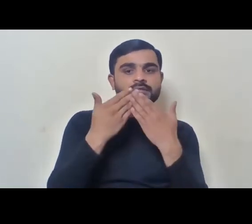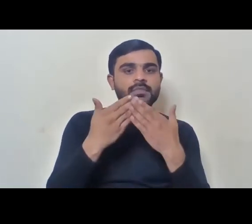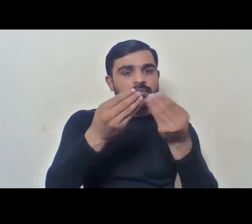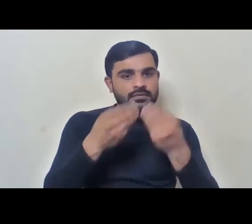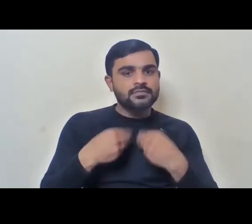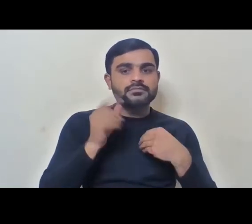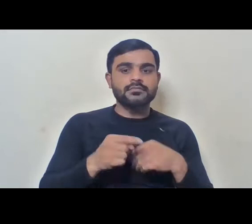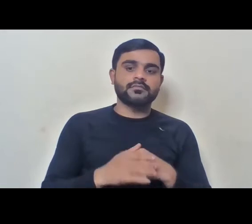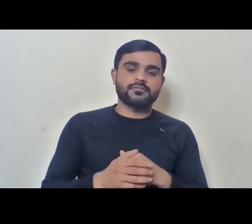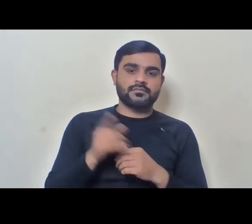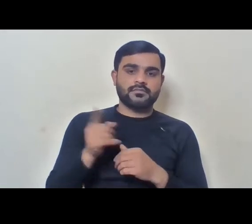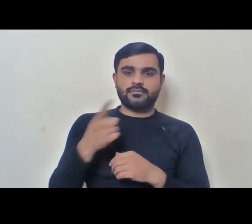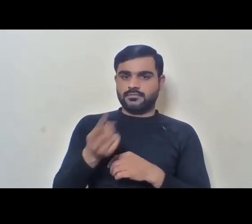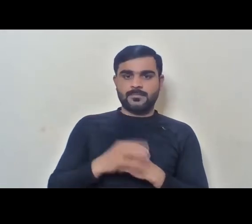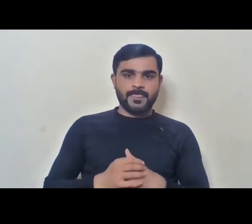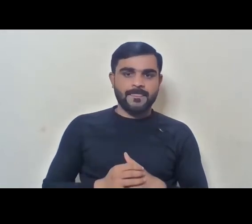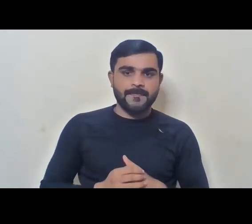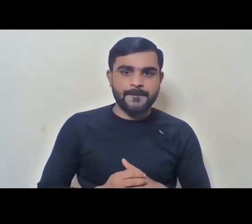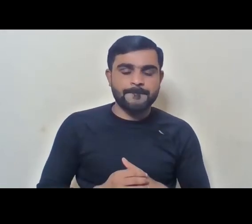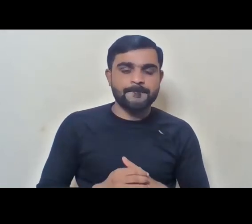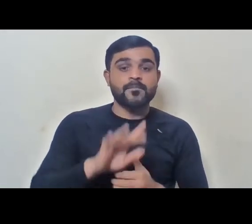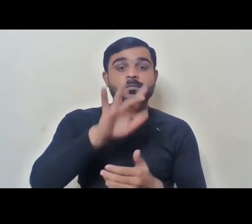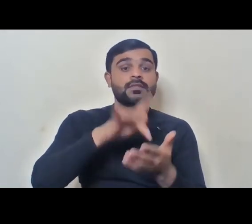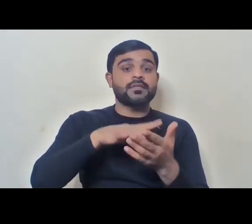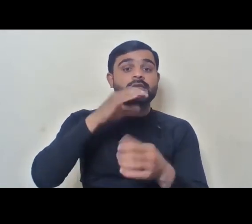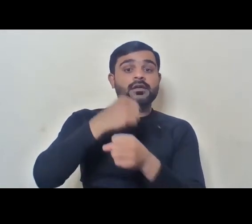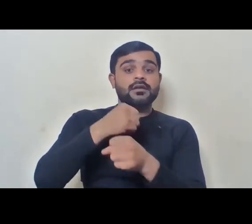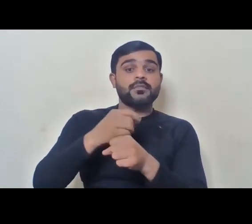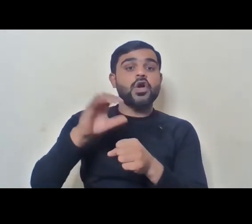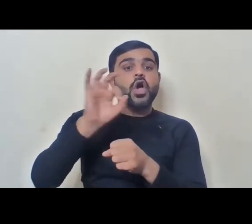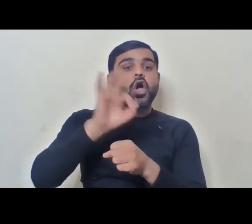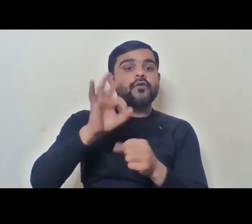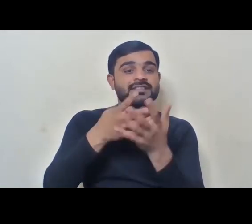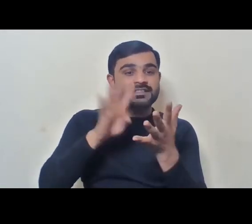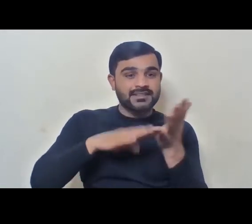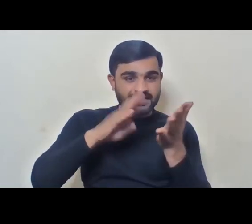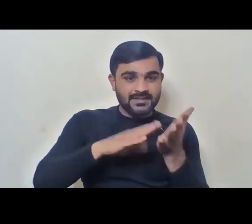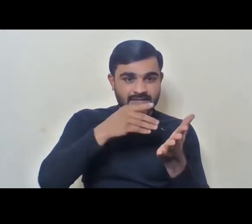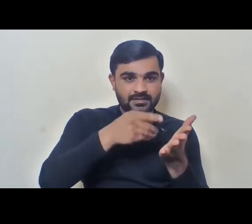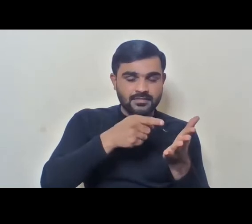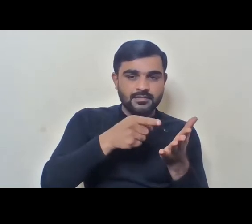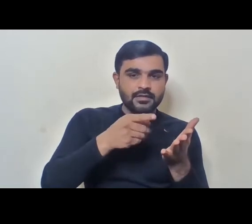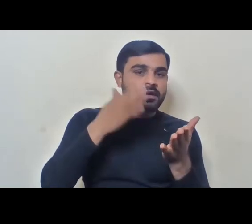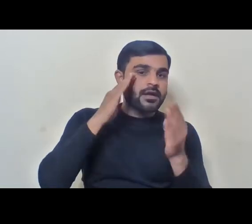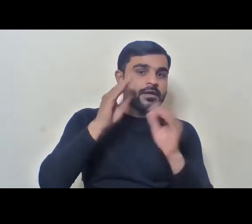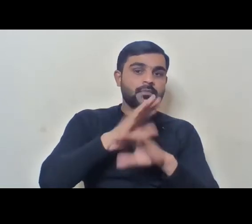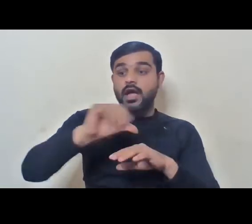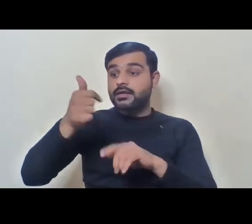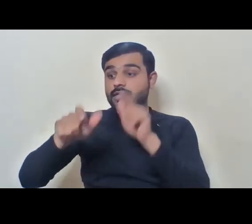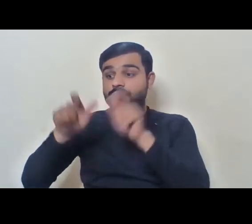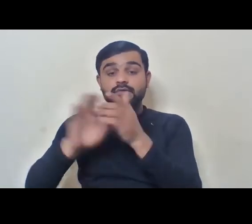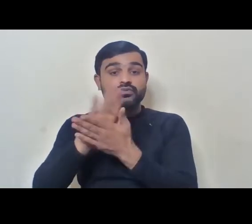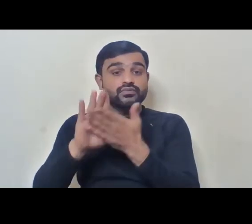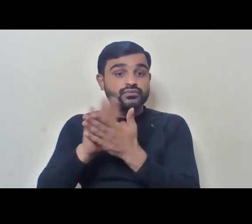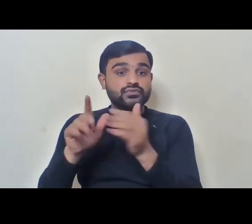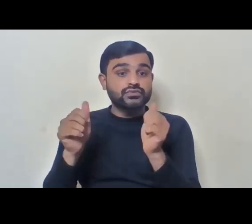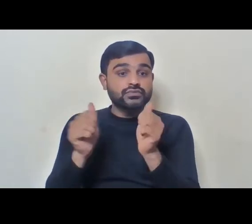And there is actually a central government official memorandum which says that if there is no other person with disability